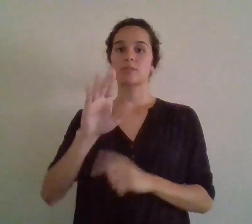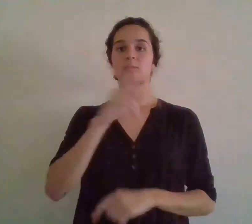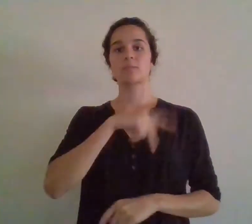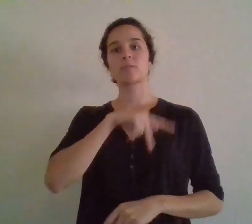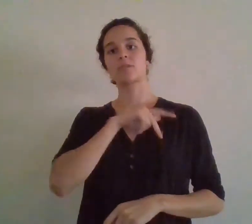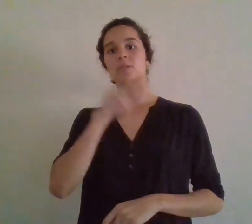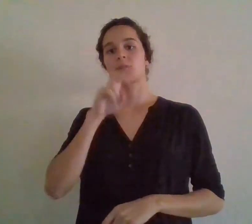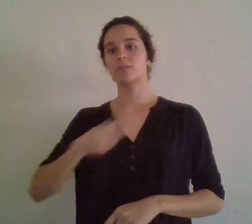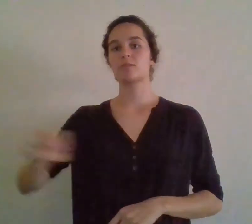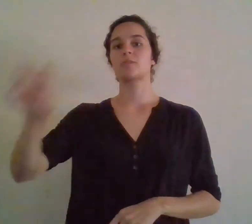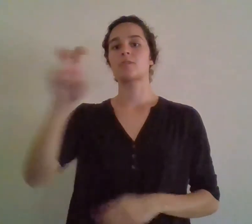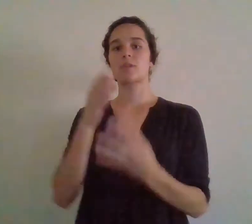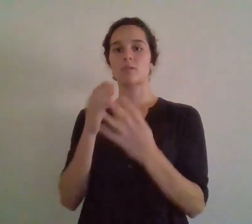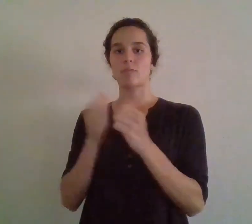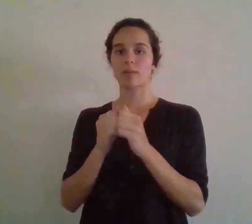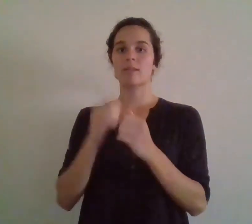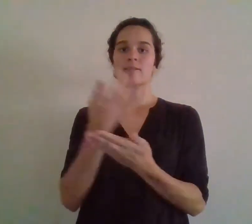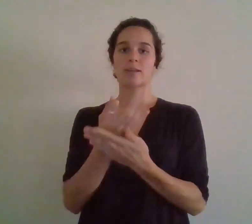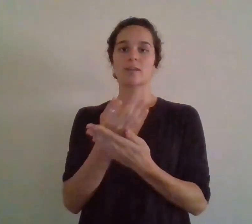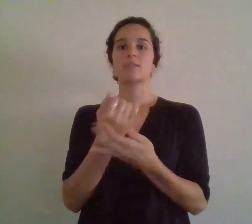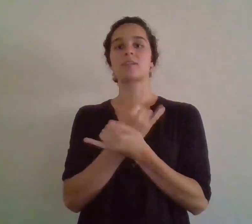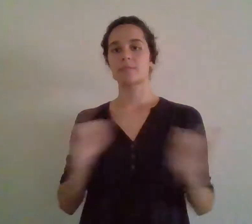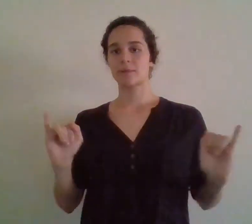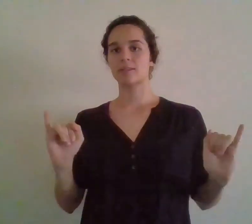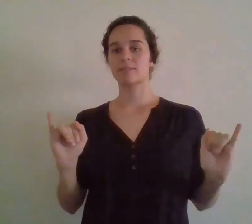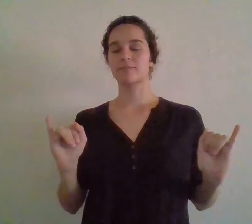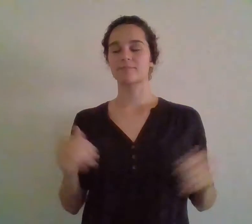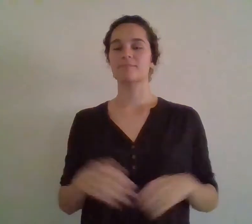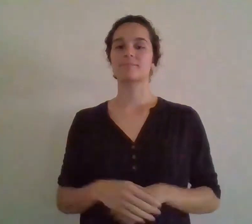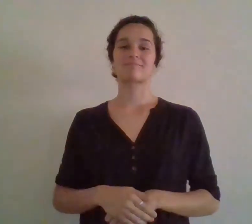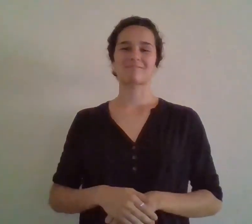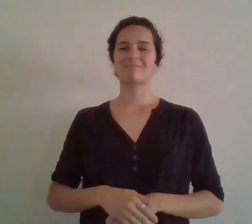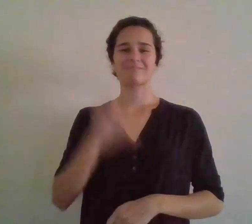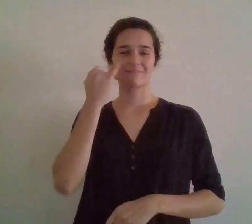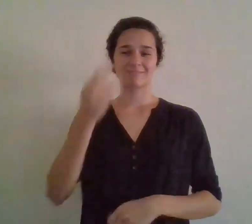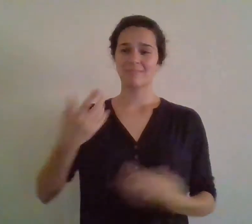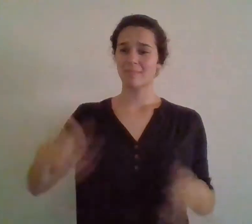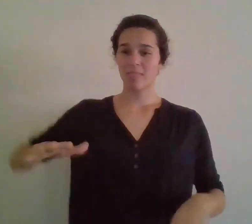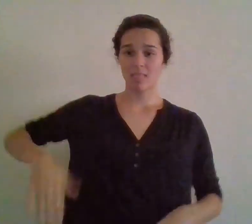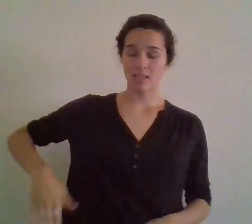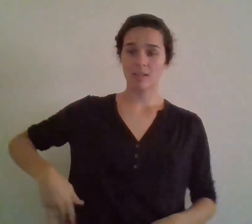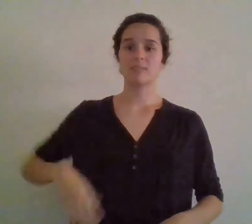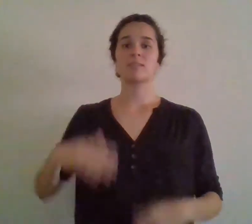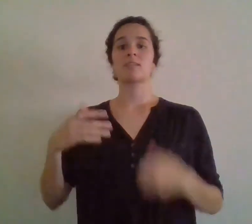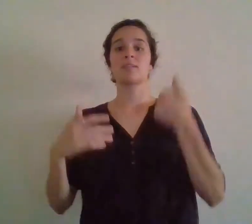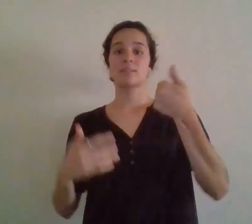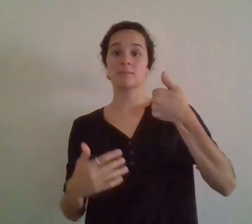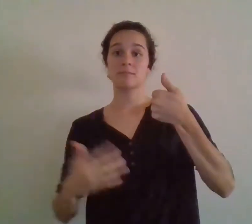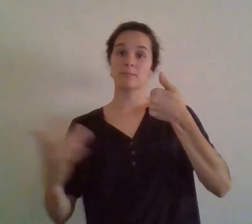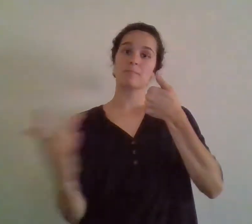journey to financial independence. Real quick, if you haven't already, click that like